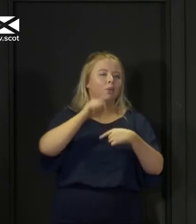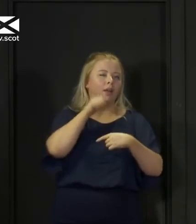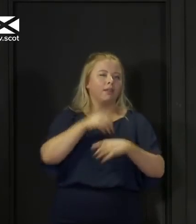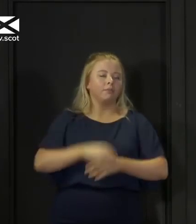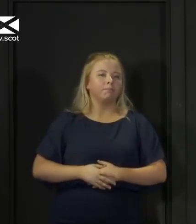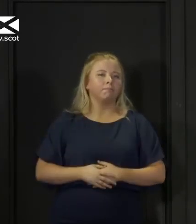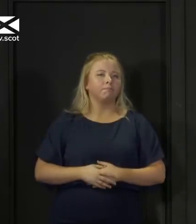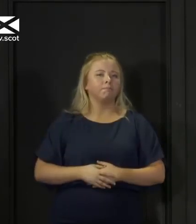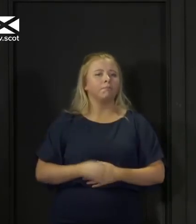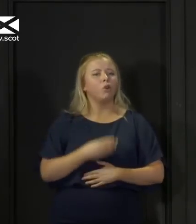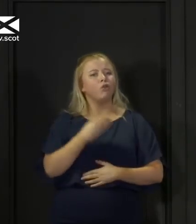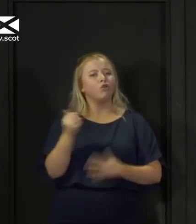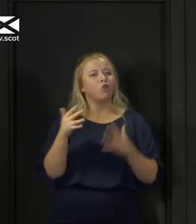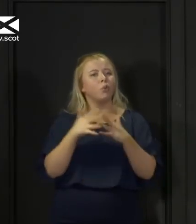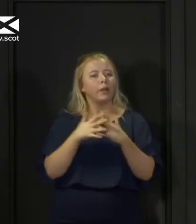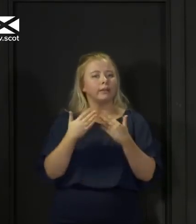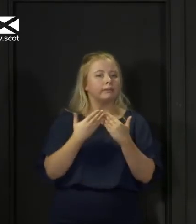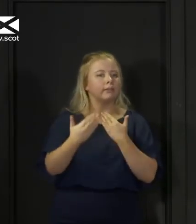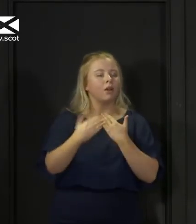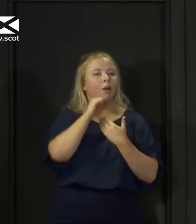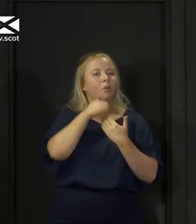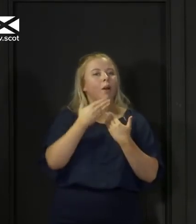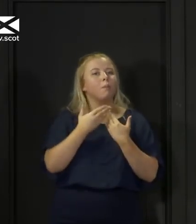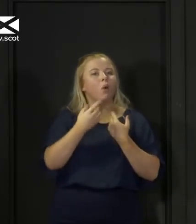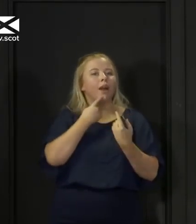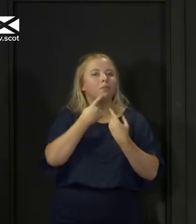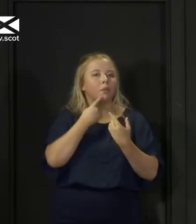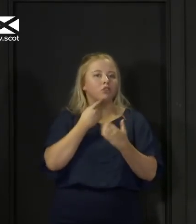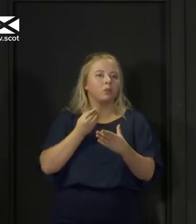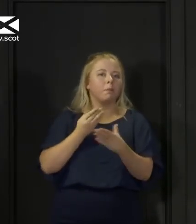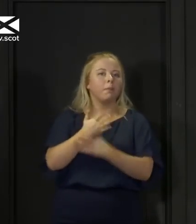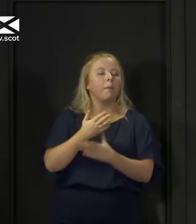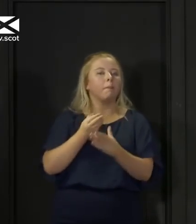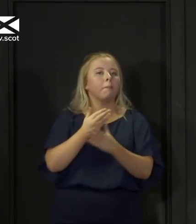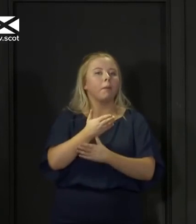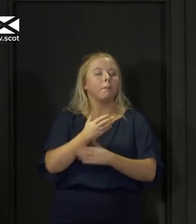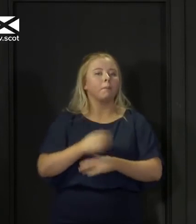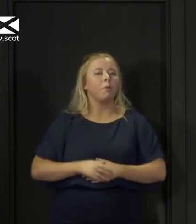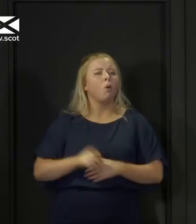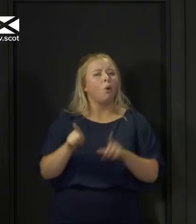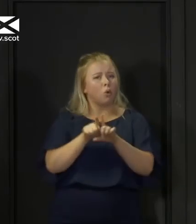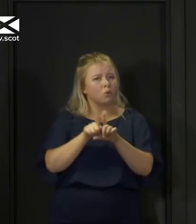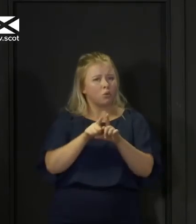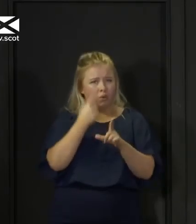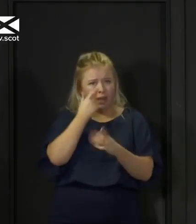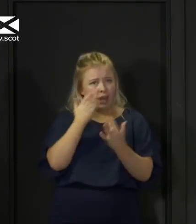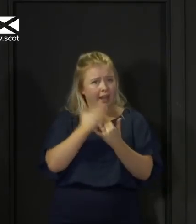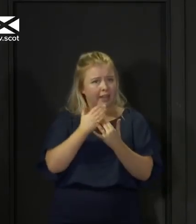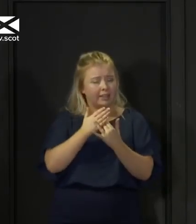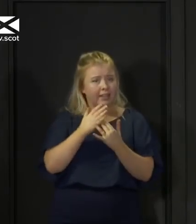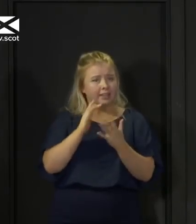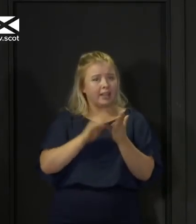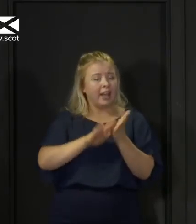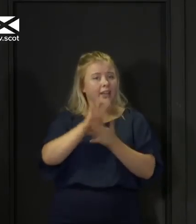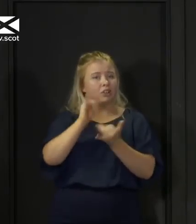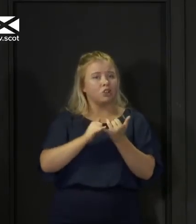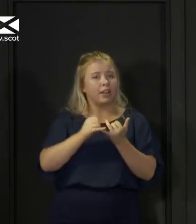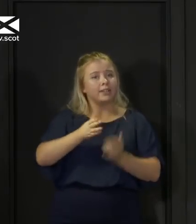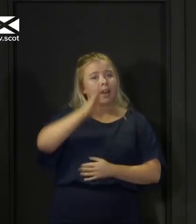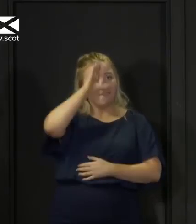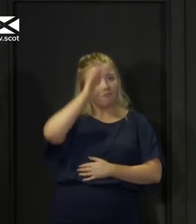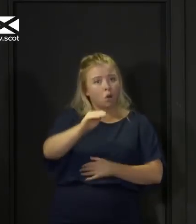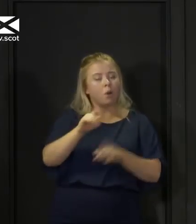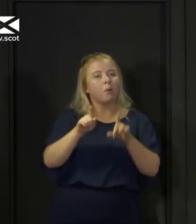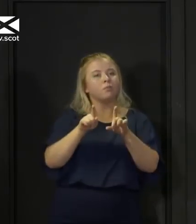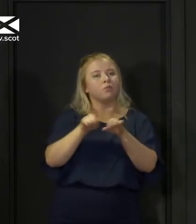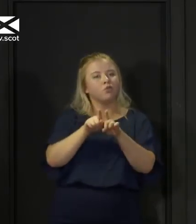in a few weeks you'll be getting information through your doors and you can always of course access NHS Inform to find out